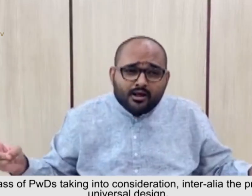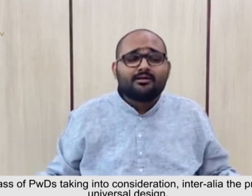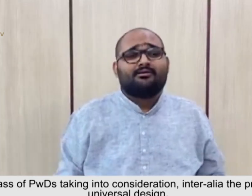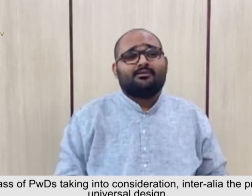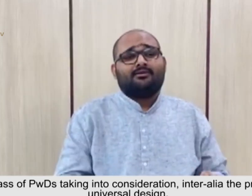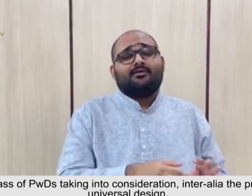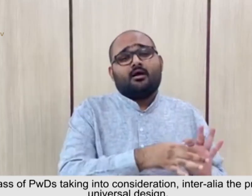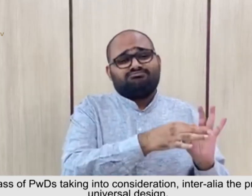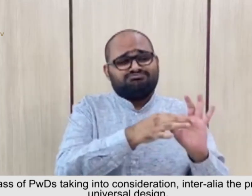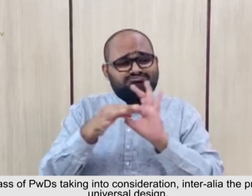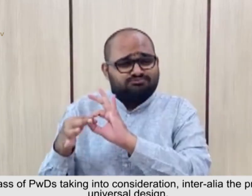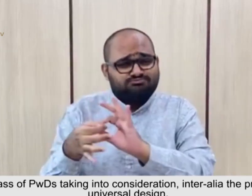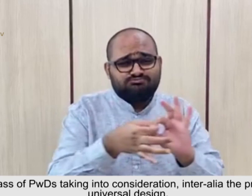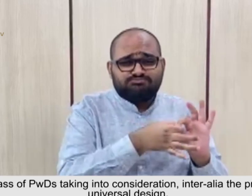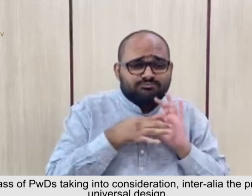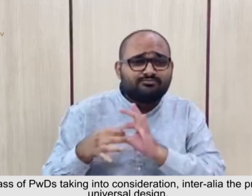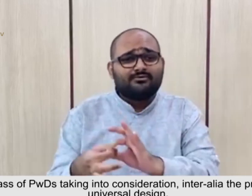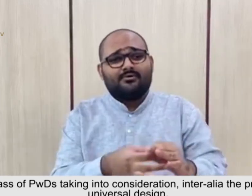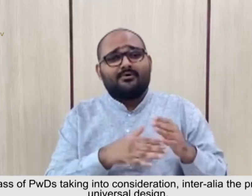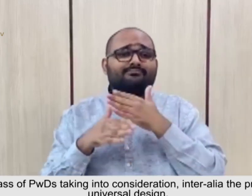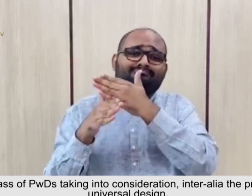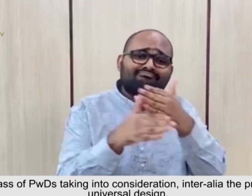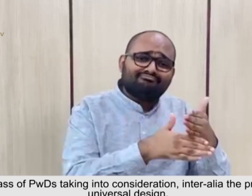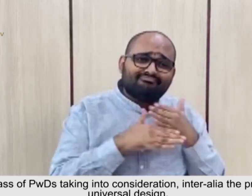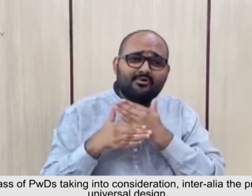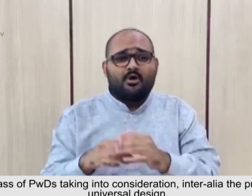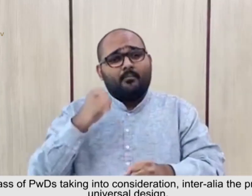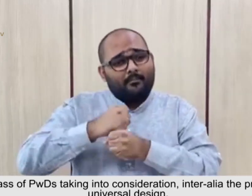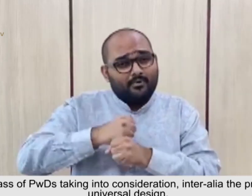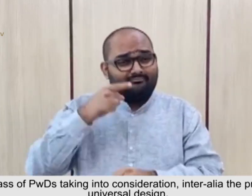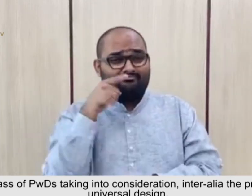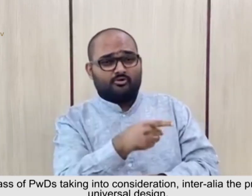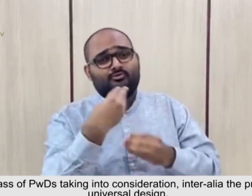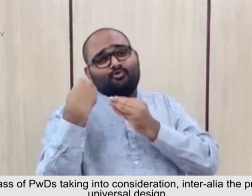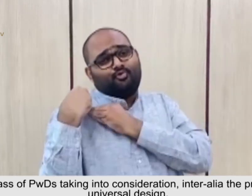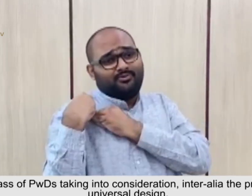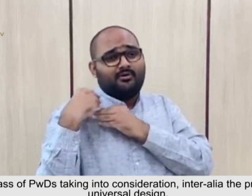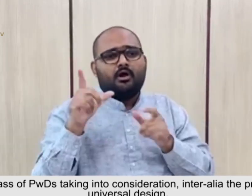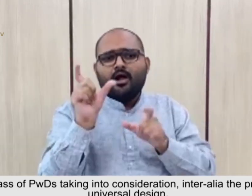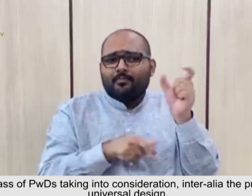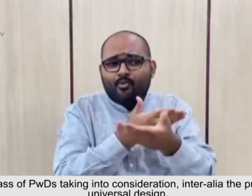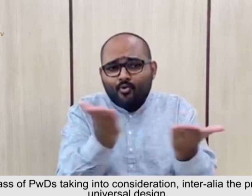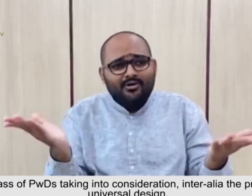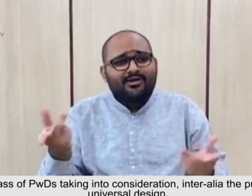in the assessment of disaster risks so as to design and implement plans